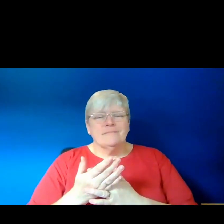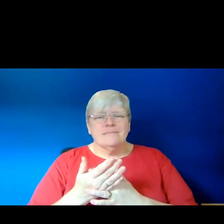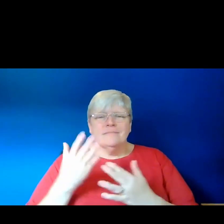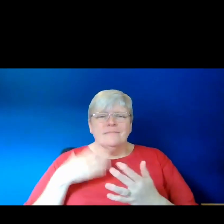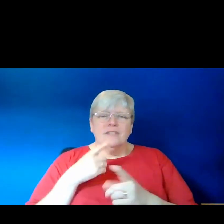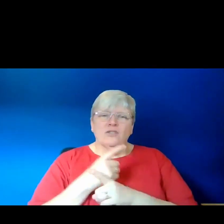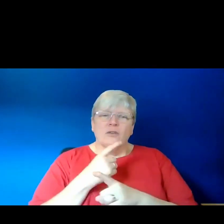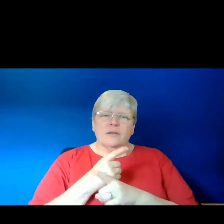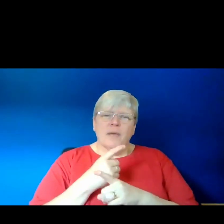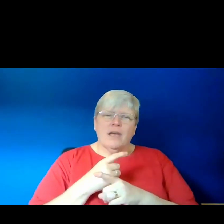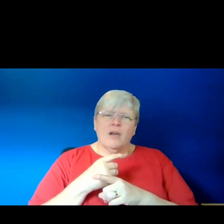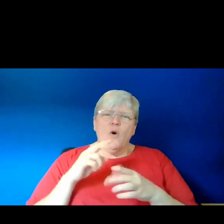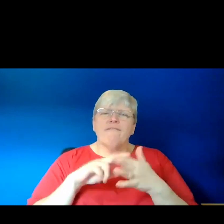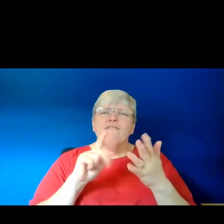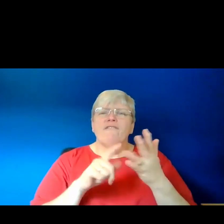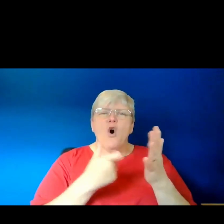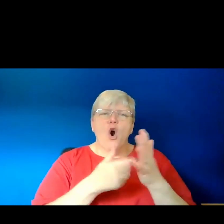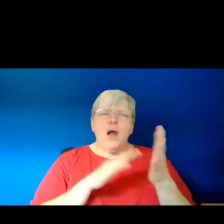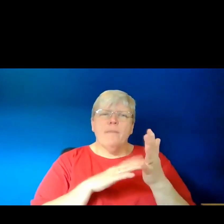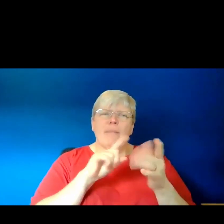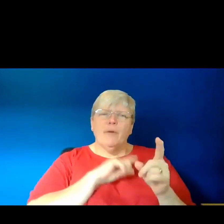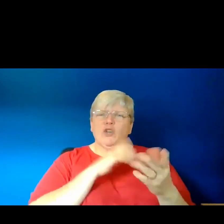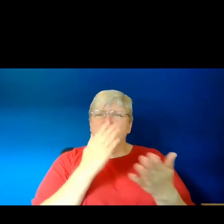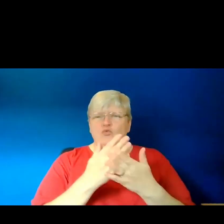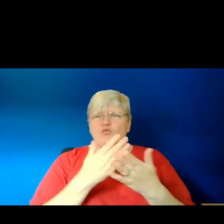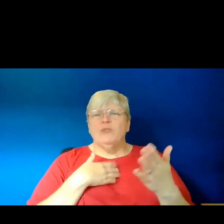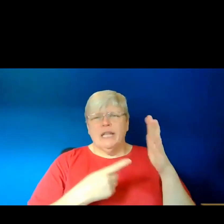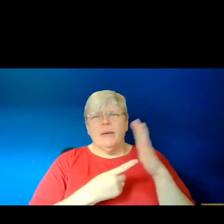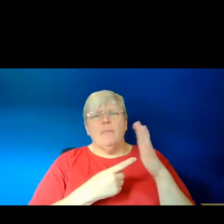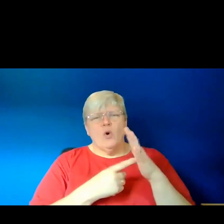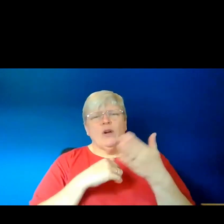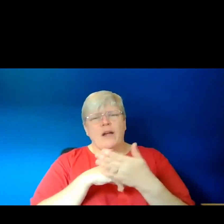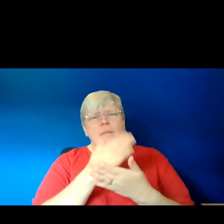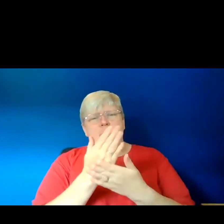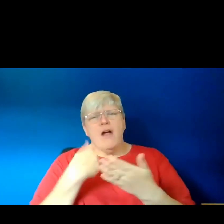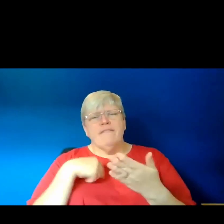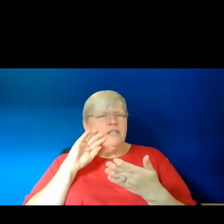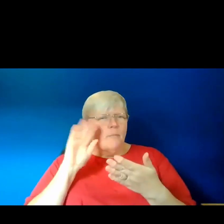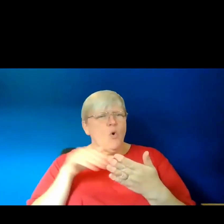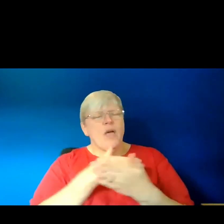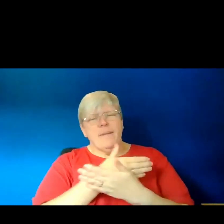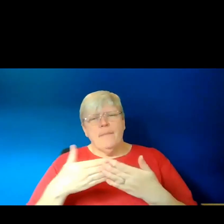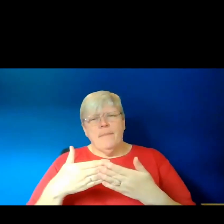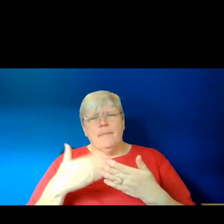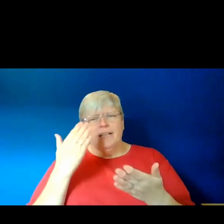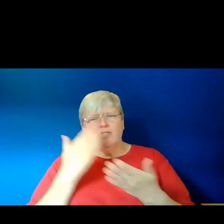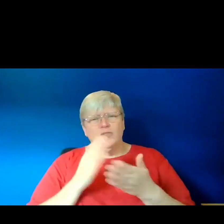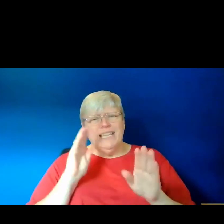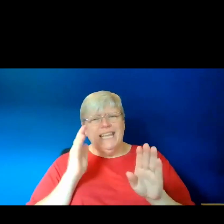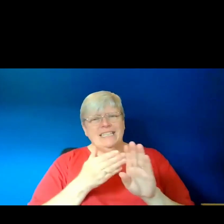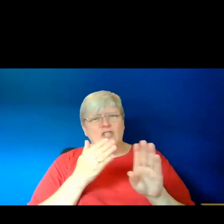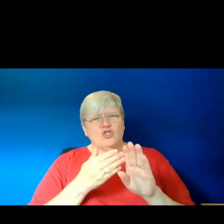to talk a bit about form because it was really important, it was a really important part of this poem. So it's intentionally